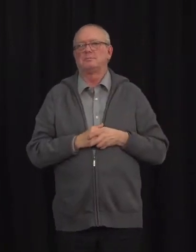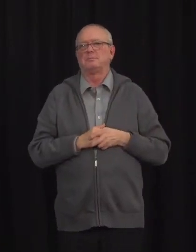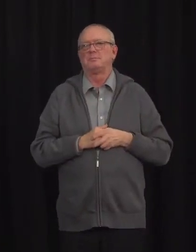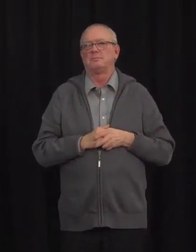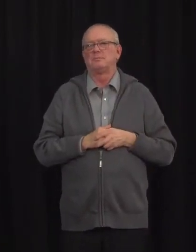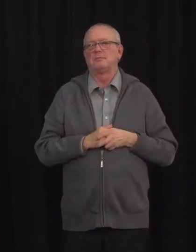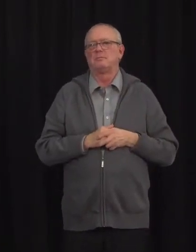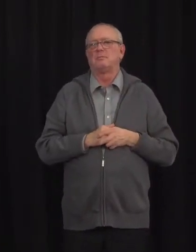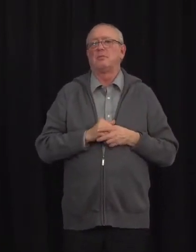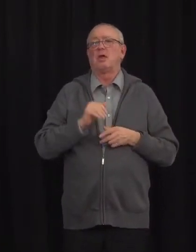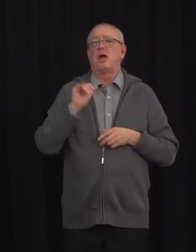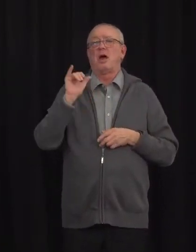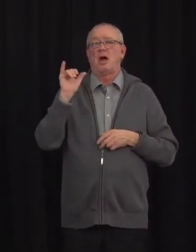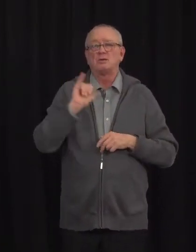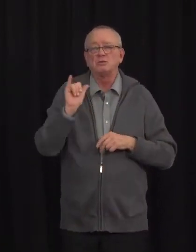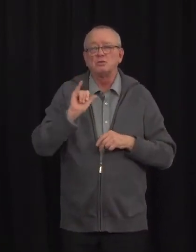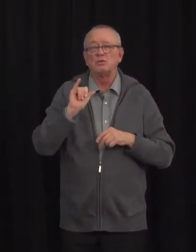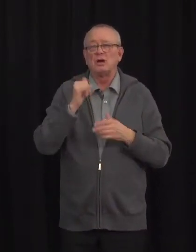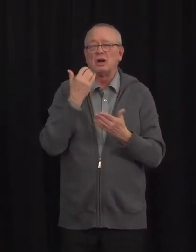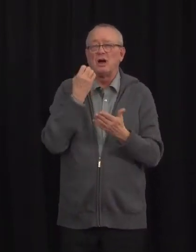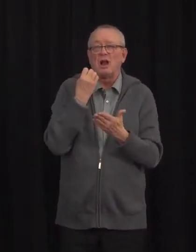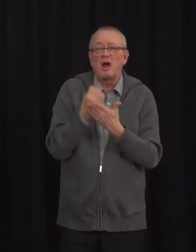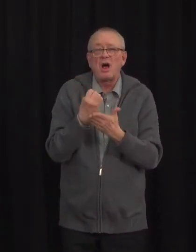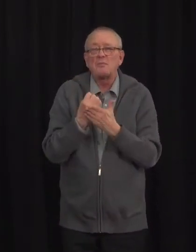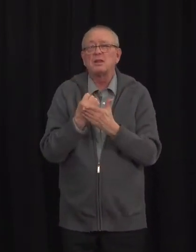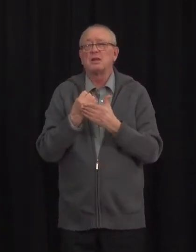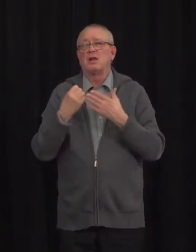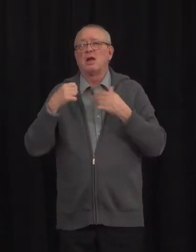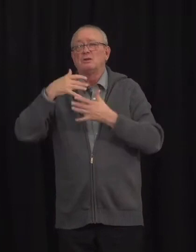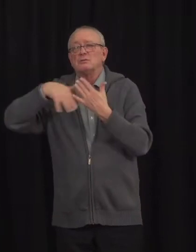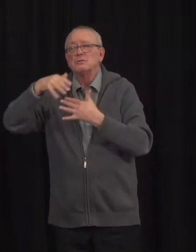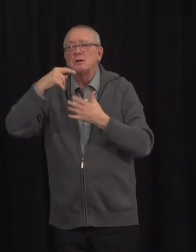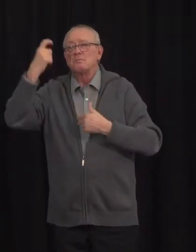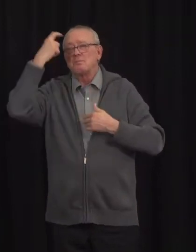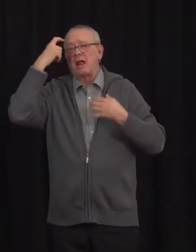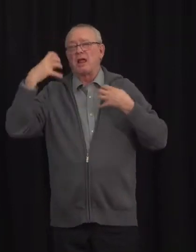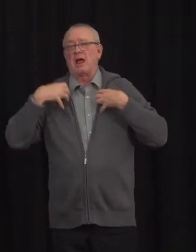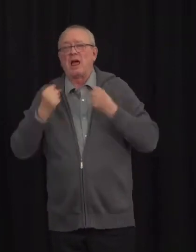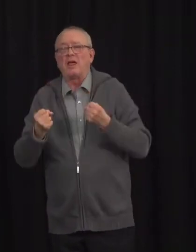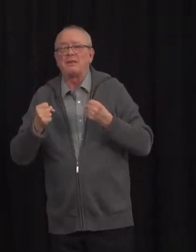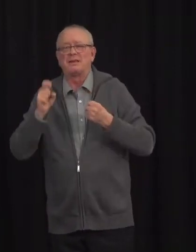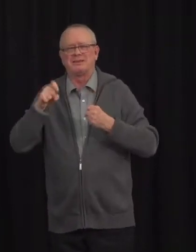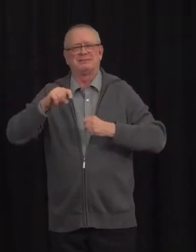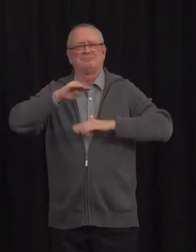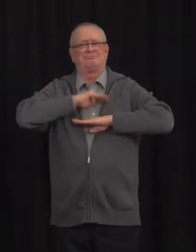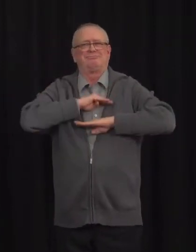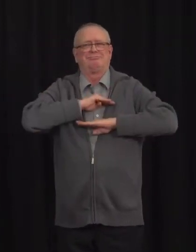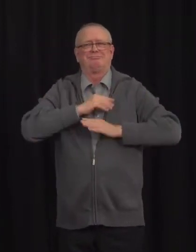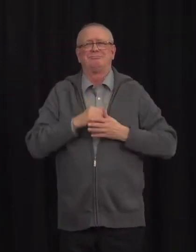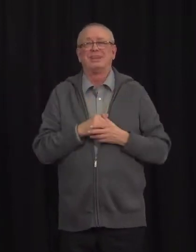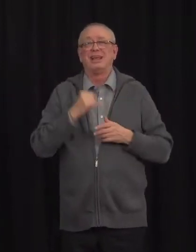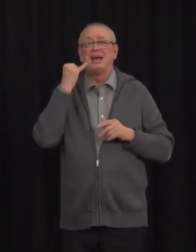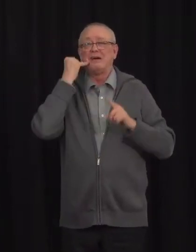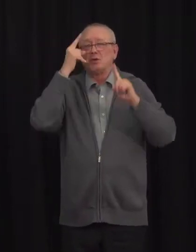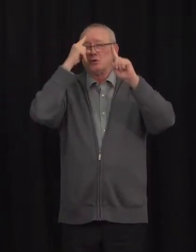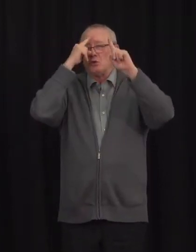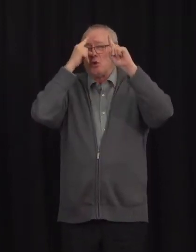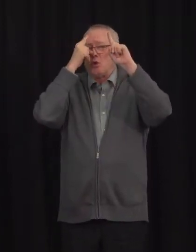economic, mental and physical health. So the goal is, if the goal was just single-mindedly